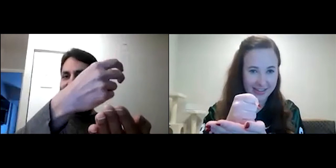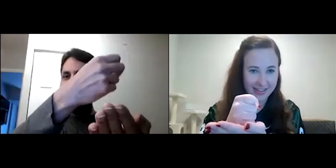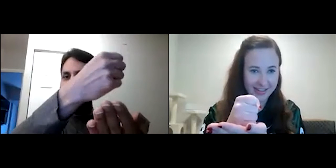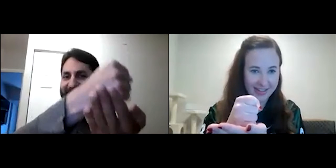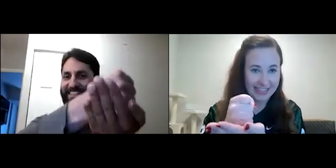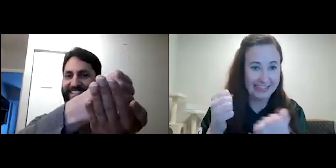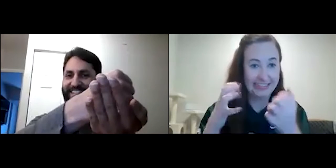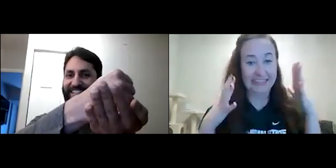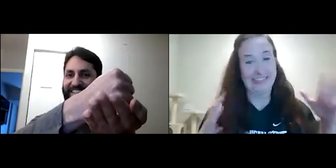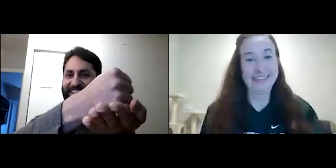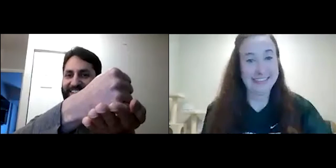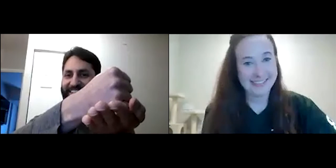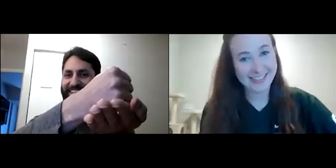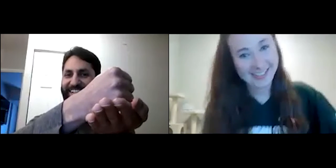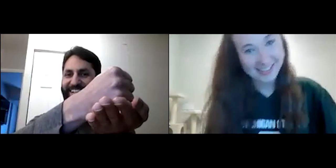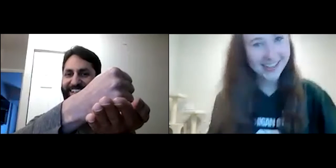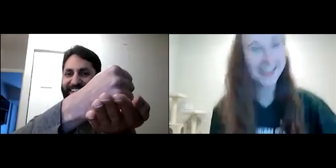One for Victoria.